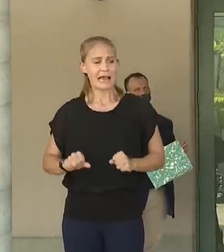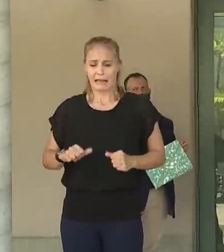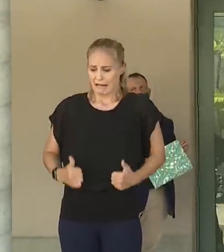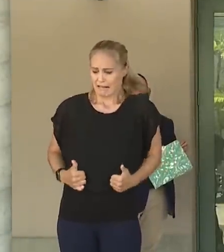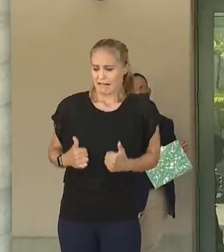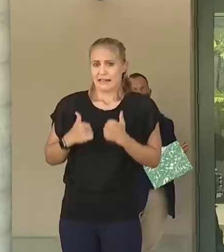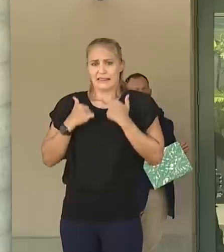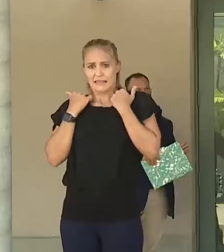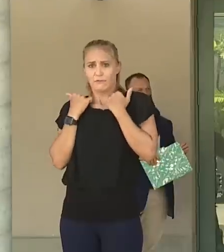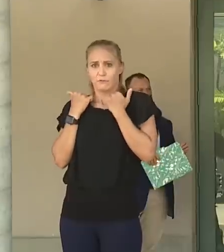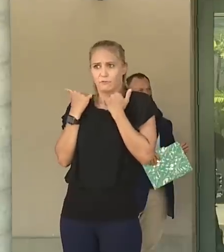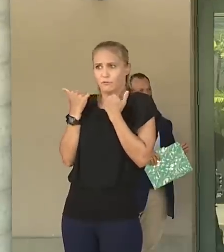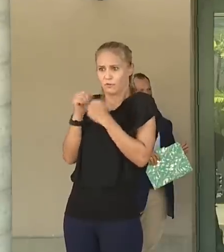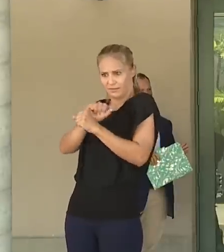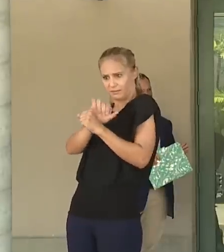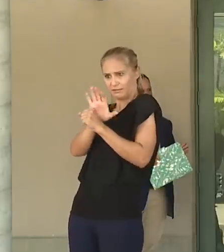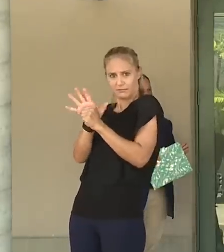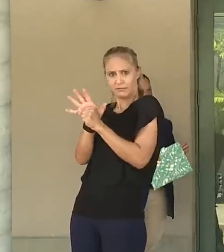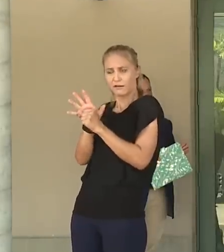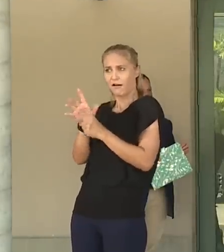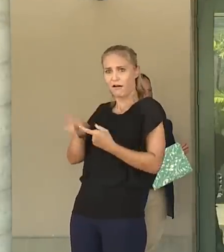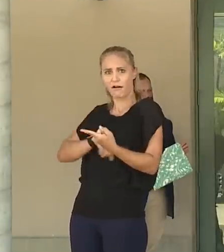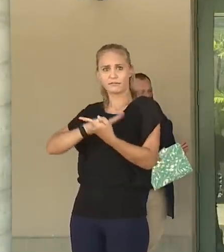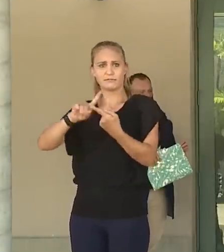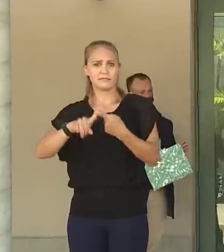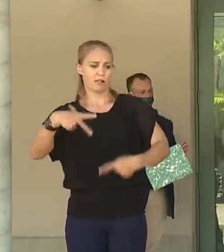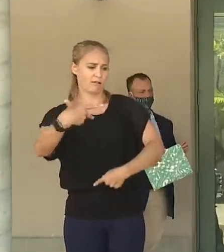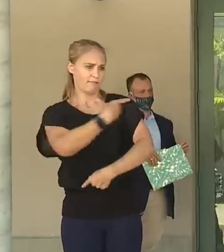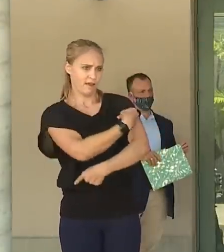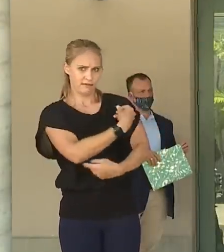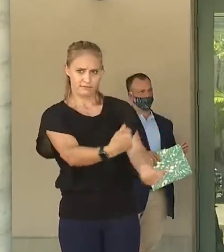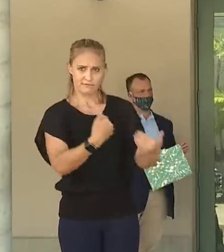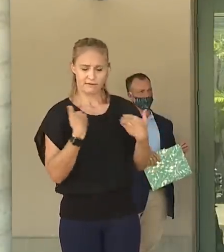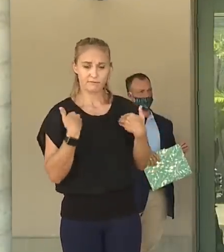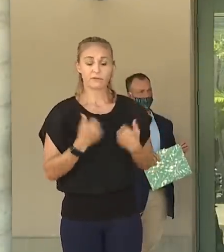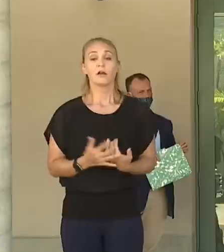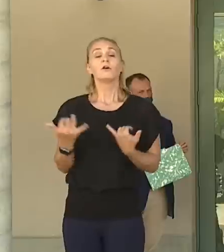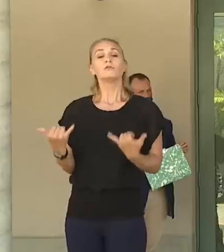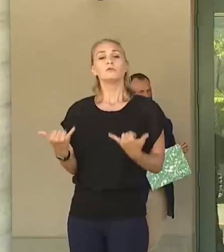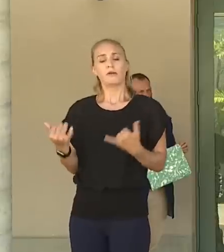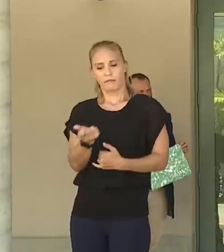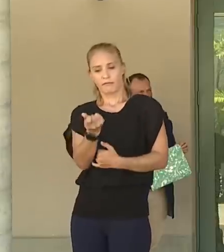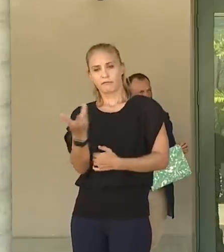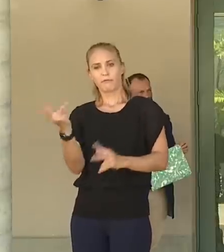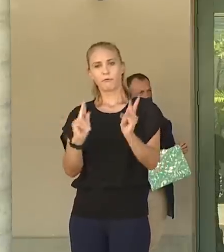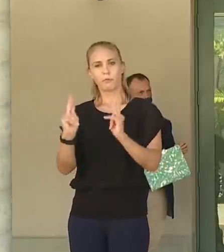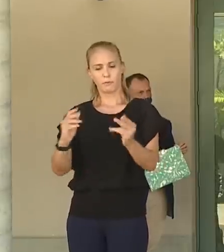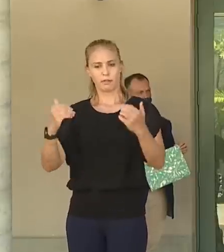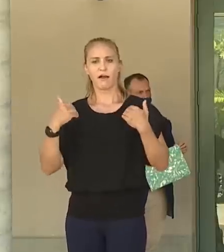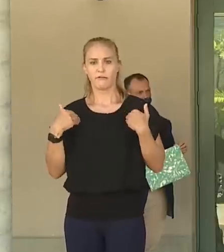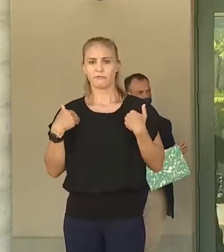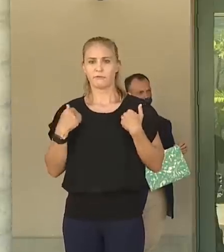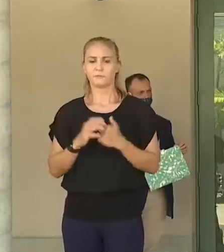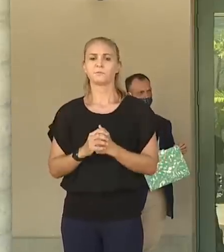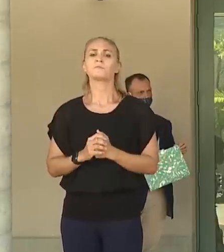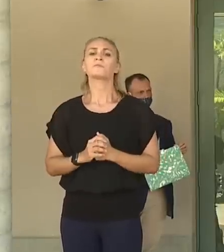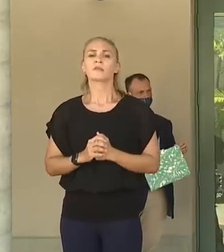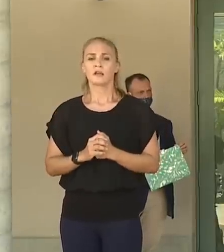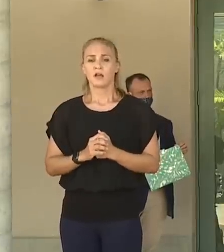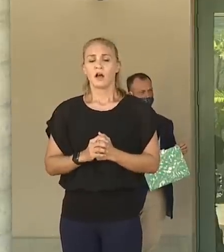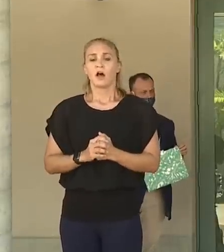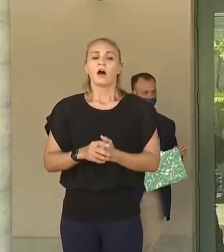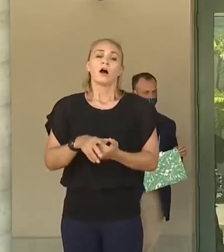virus until a vaccine is found. Now, today, we have a number of people here. We have Sergeant General, I mean,